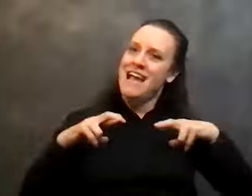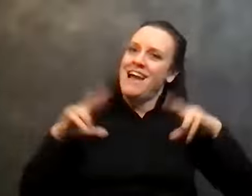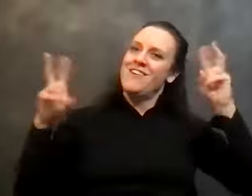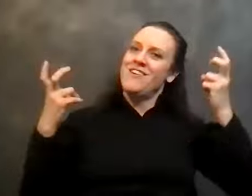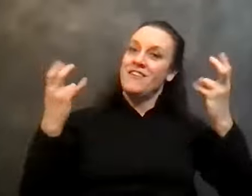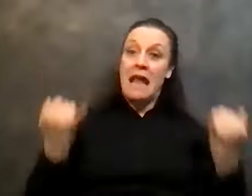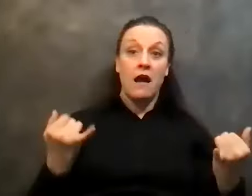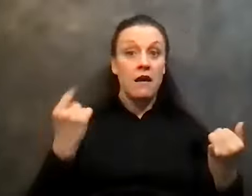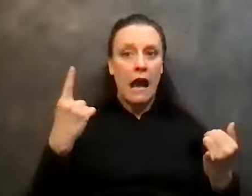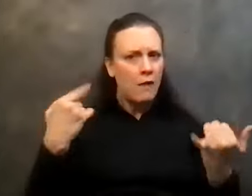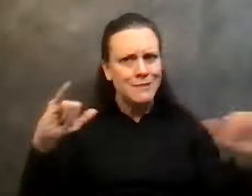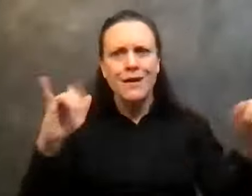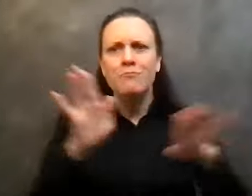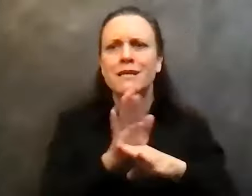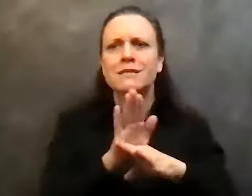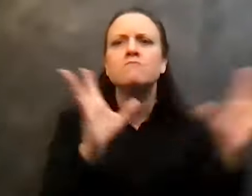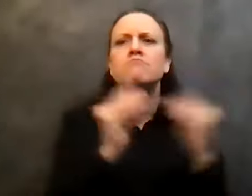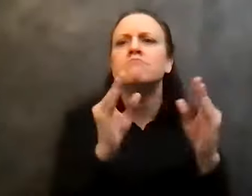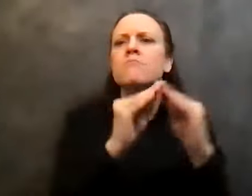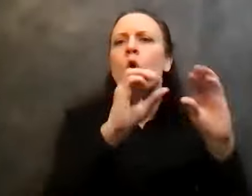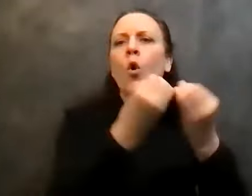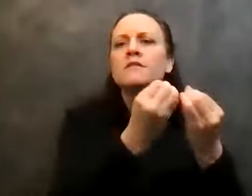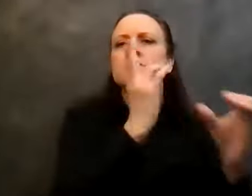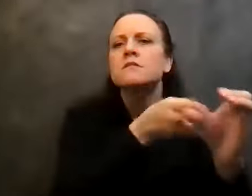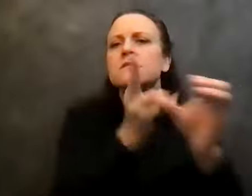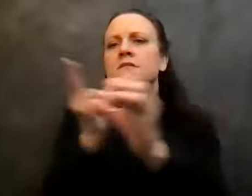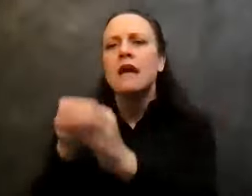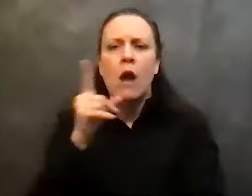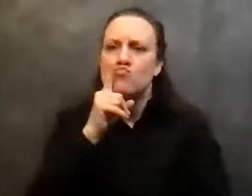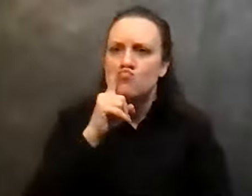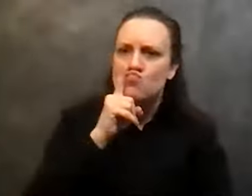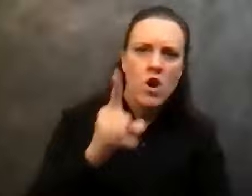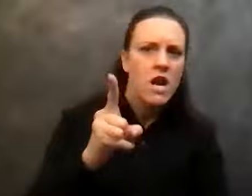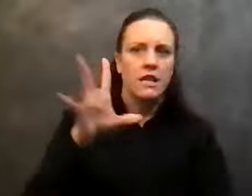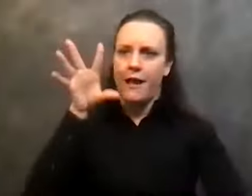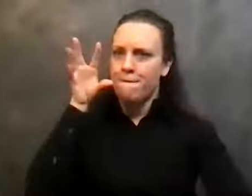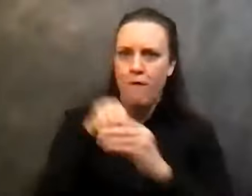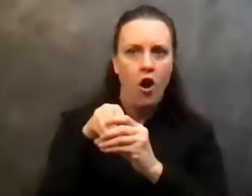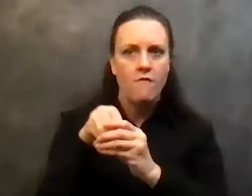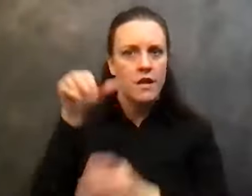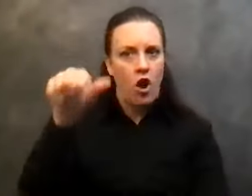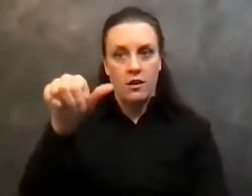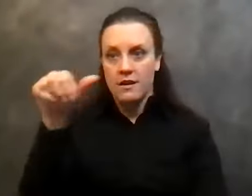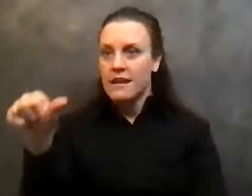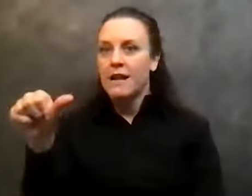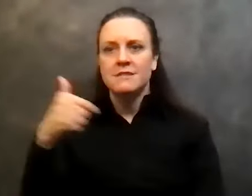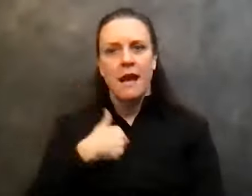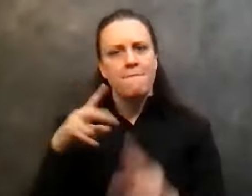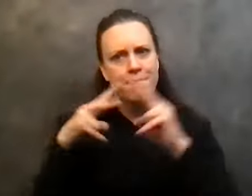busy. I'm part of a lot of different organizations. I'm really involved in Alcoholics Anonymous. Uh, you know,